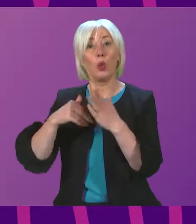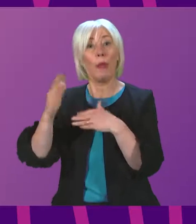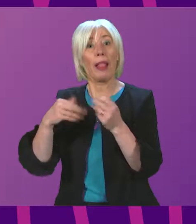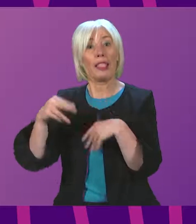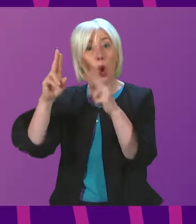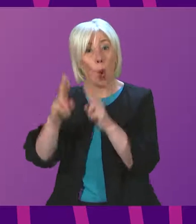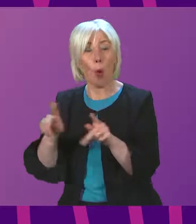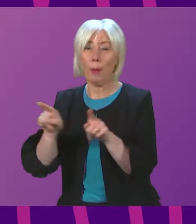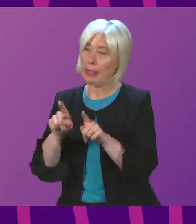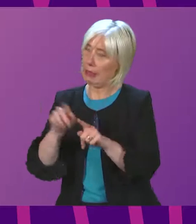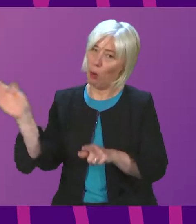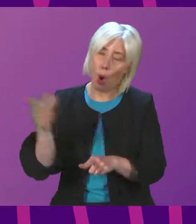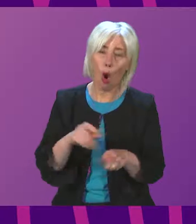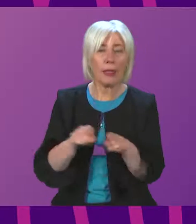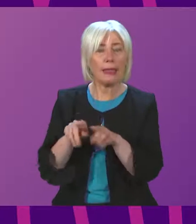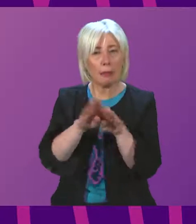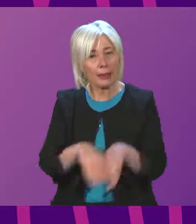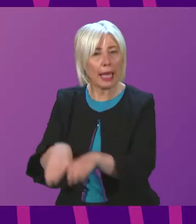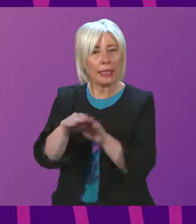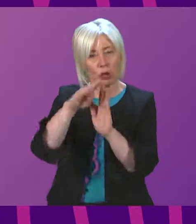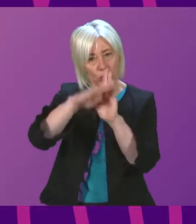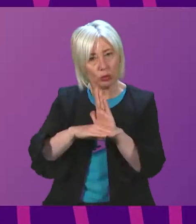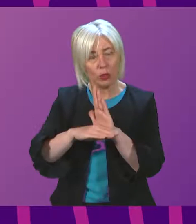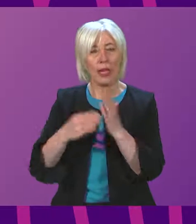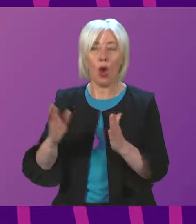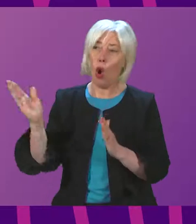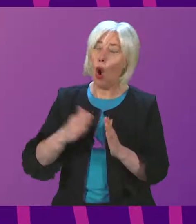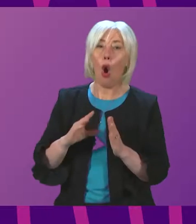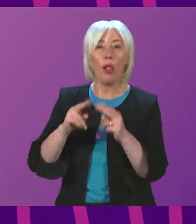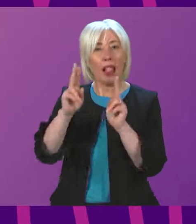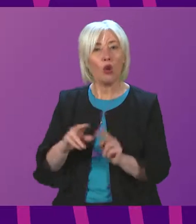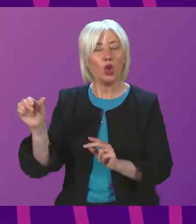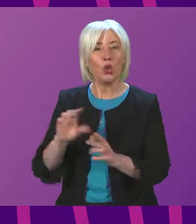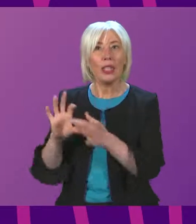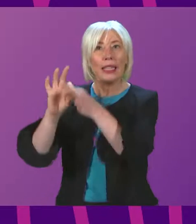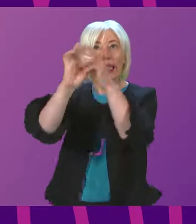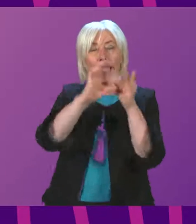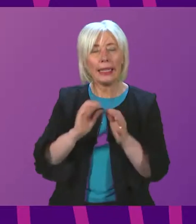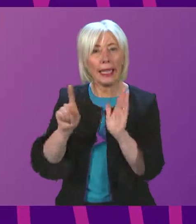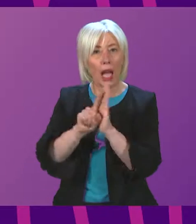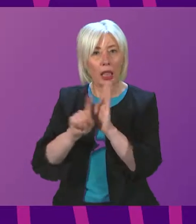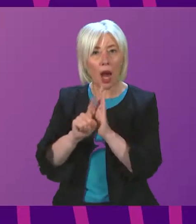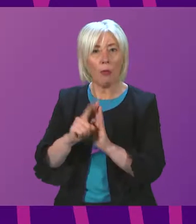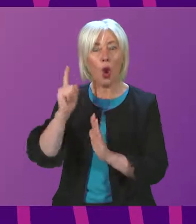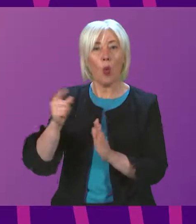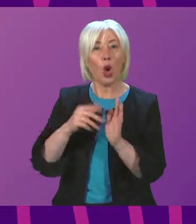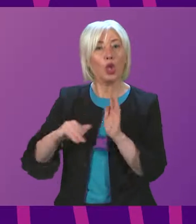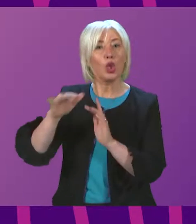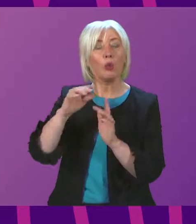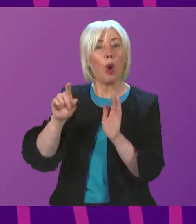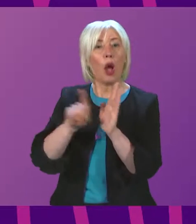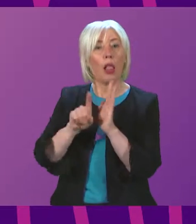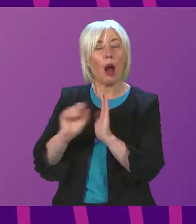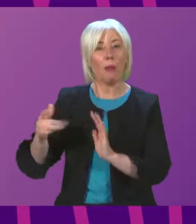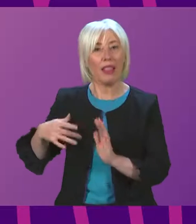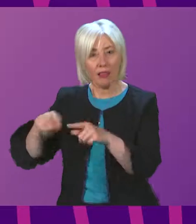1st February, the standard means all houses should have interlinked alarms, with one smoke alarm in the living room, one in